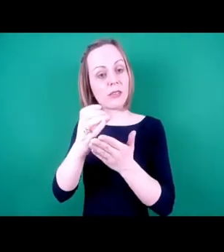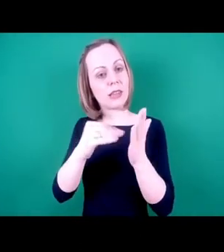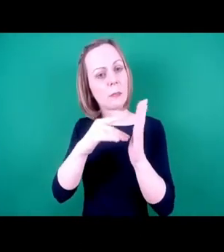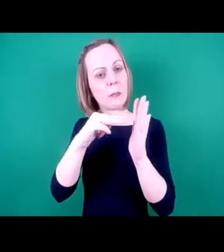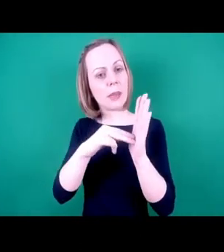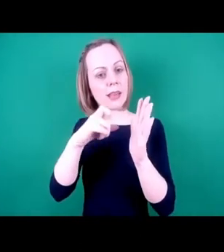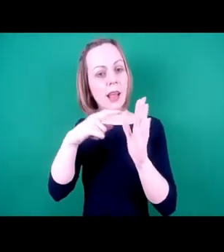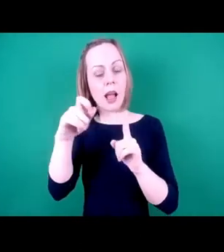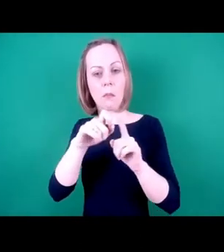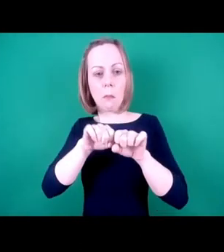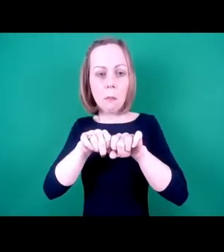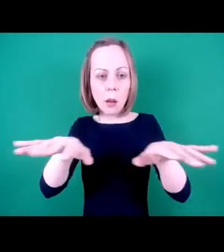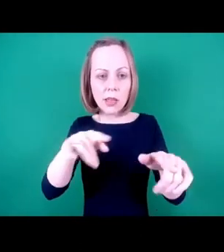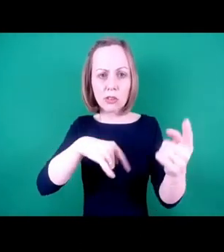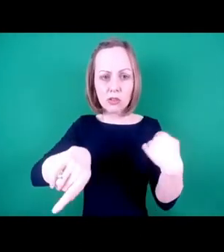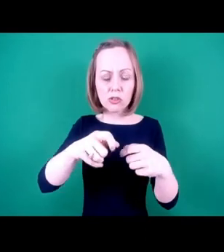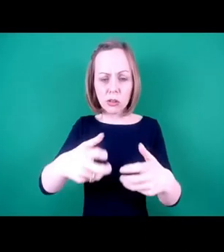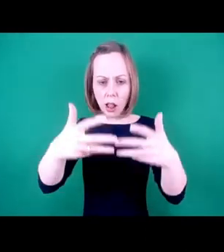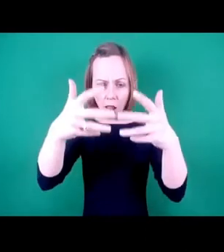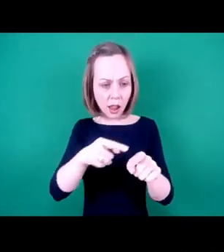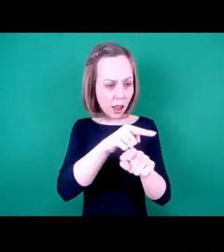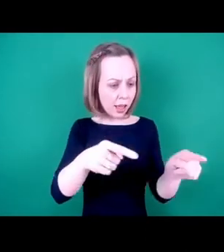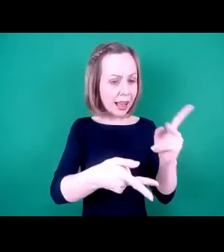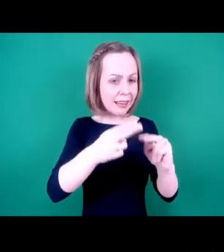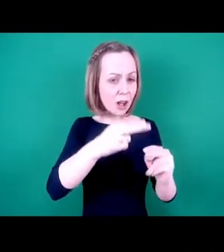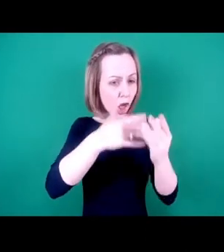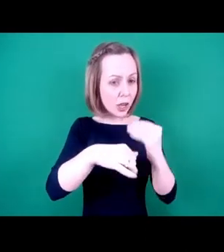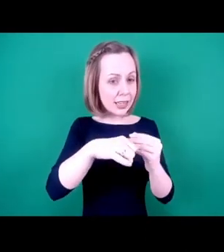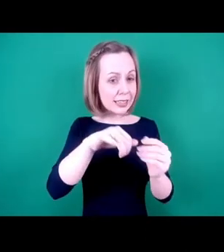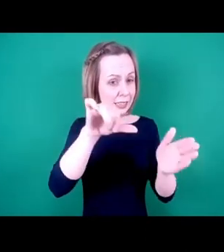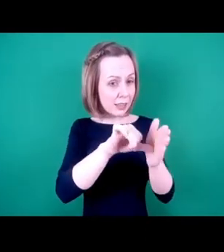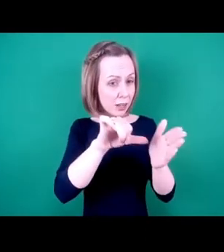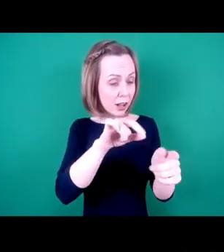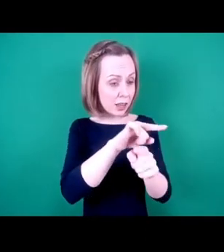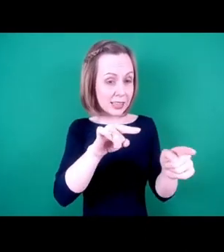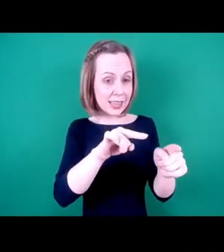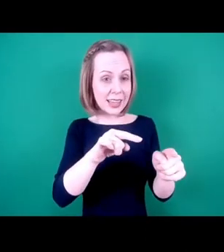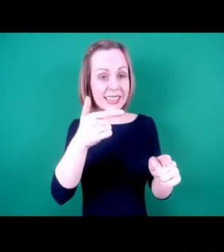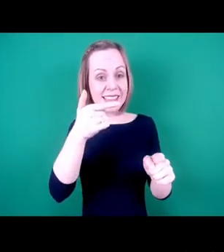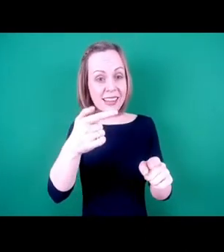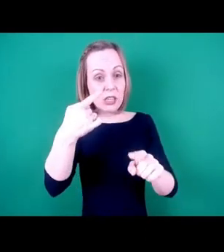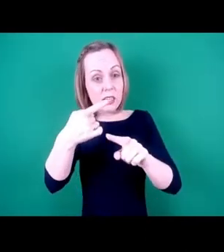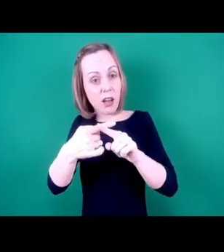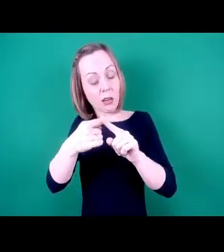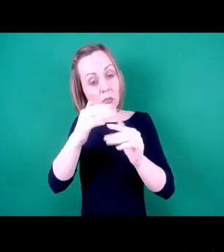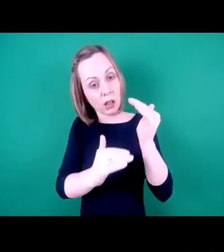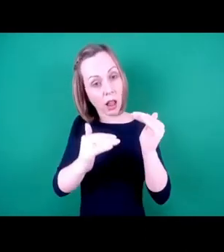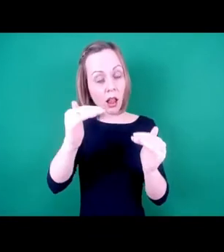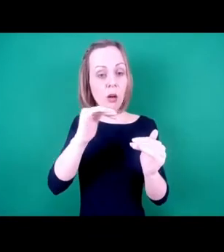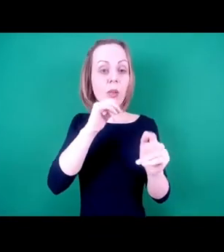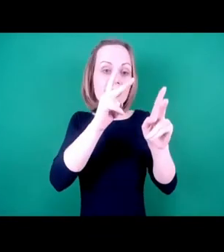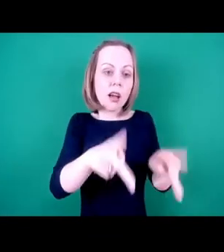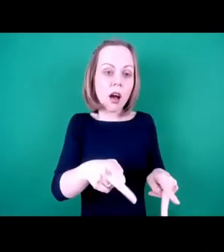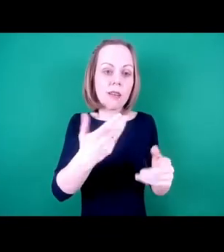people with a learning disability are seven times more likely to die from the virus than the general population,